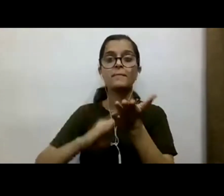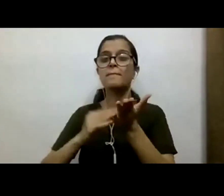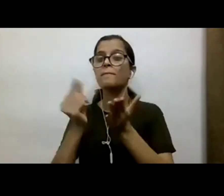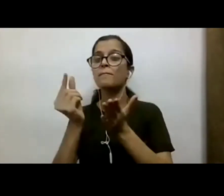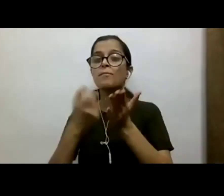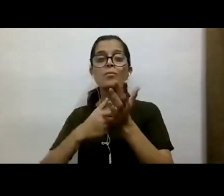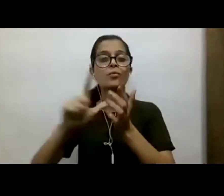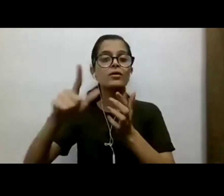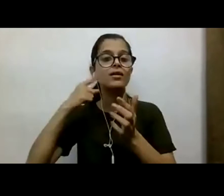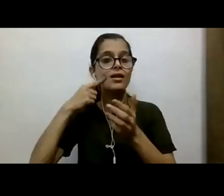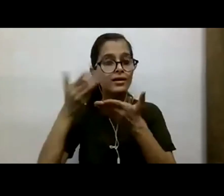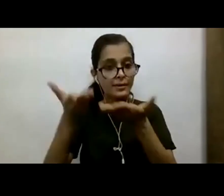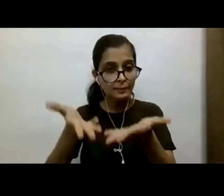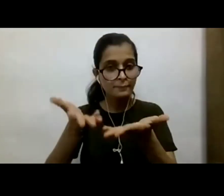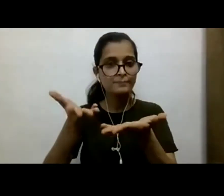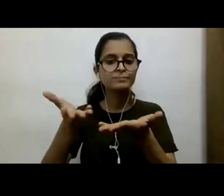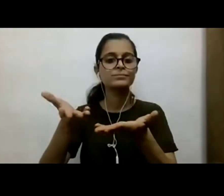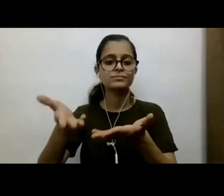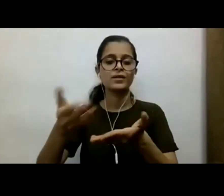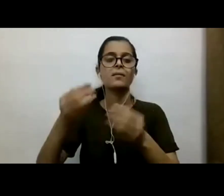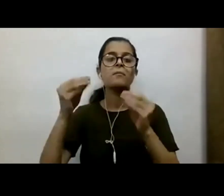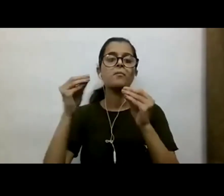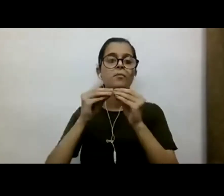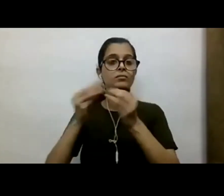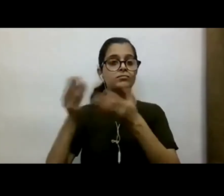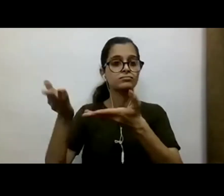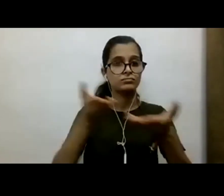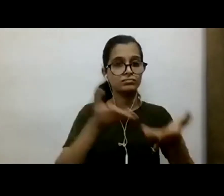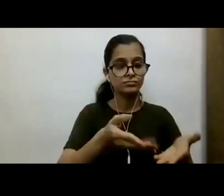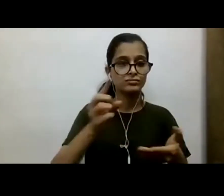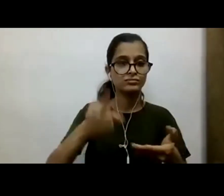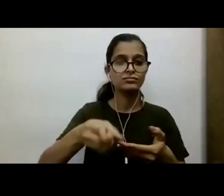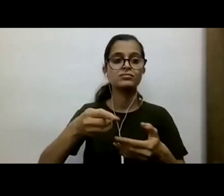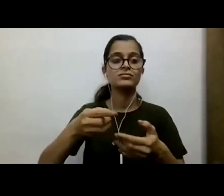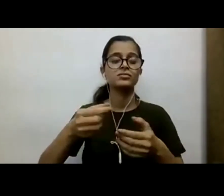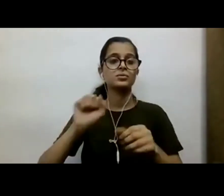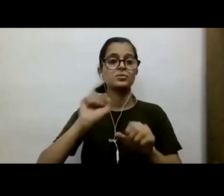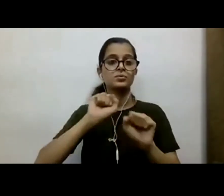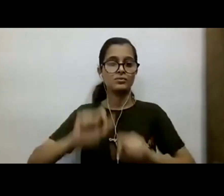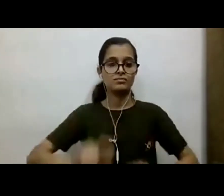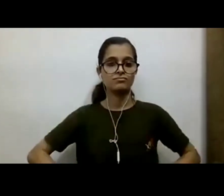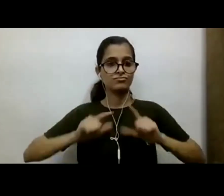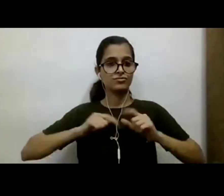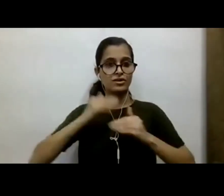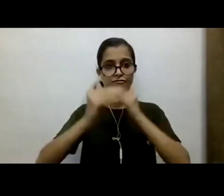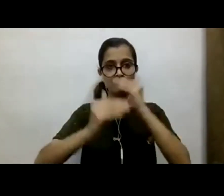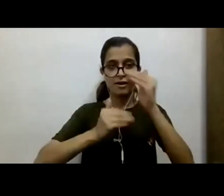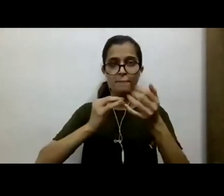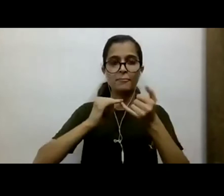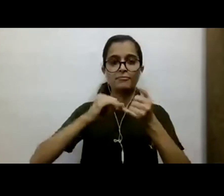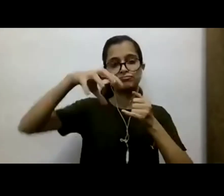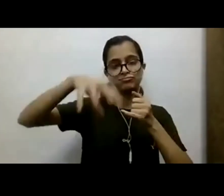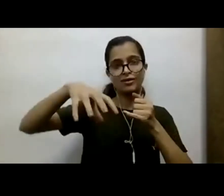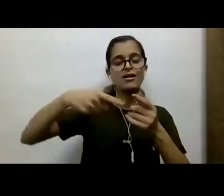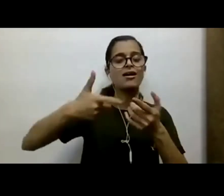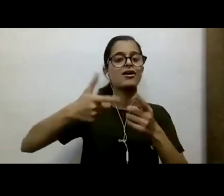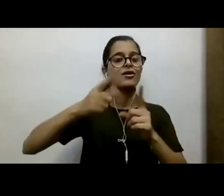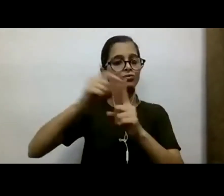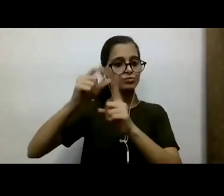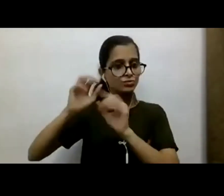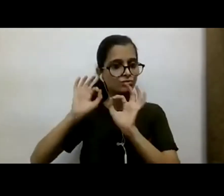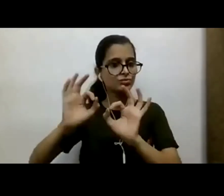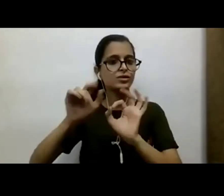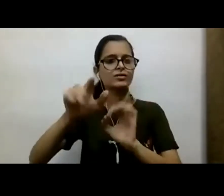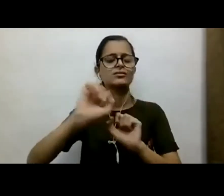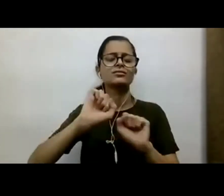Jashree comes from Mumbai. Its large part of working life of three decades has been impacted by the development sector. She has been a member of the management